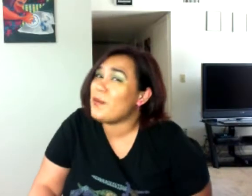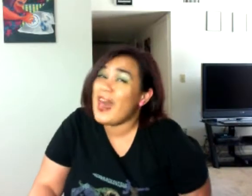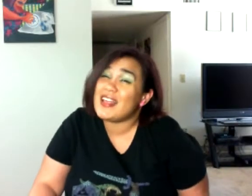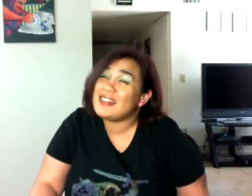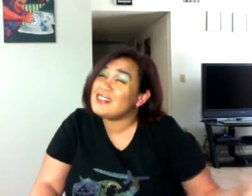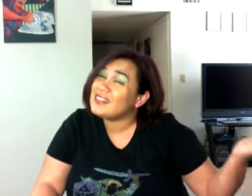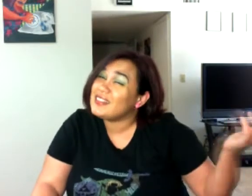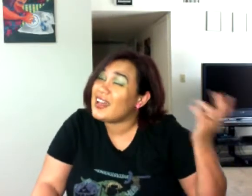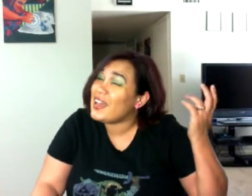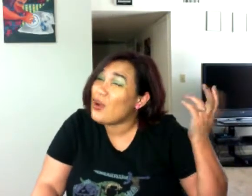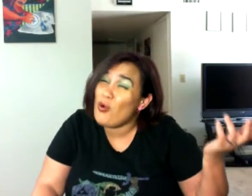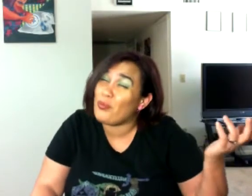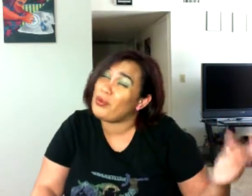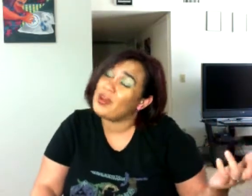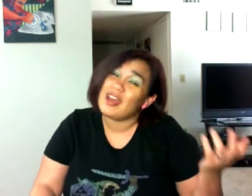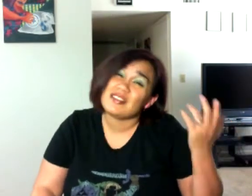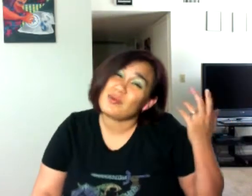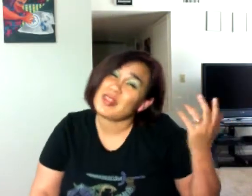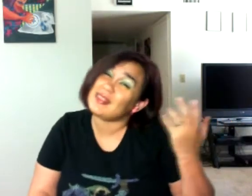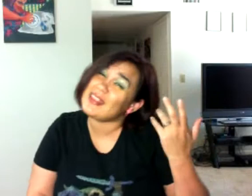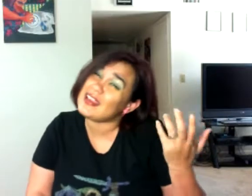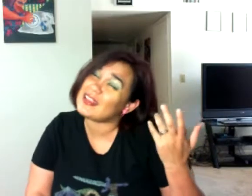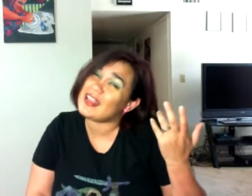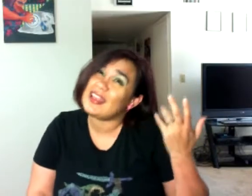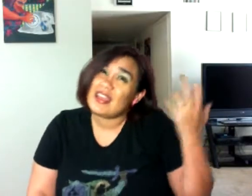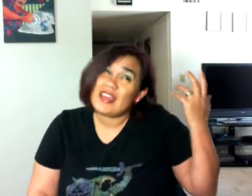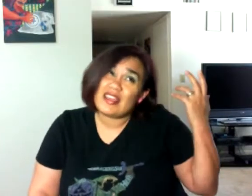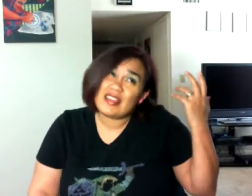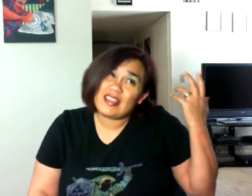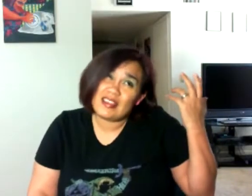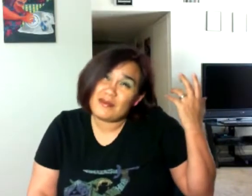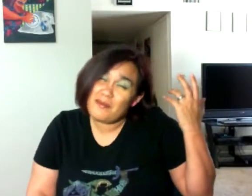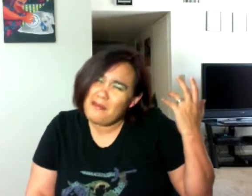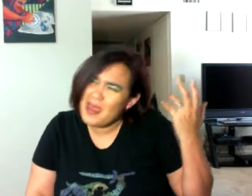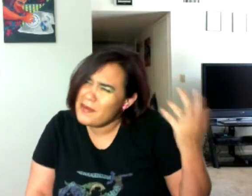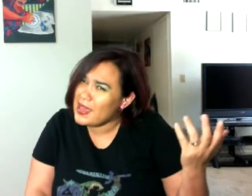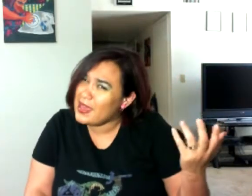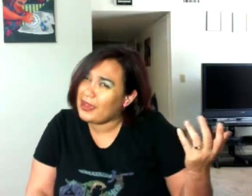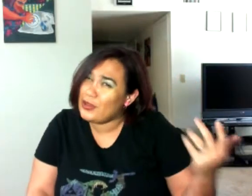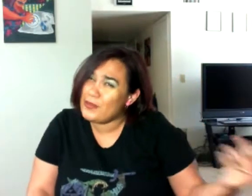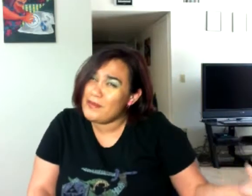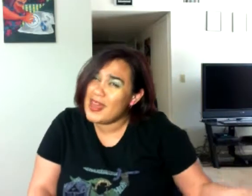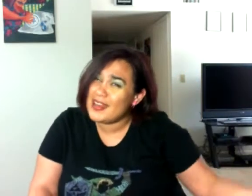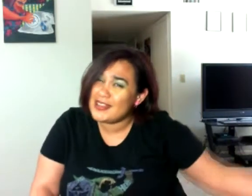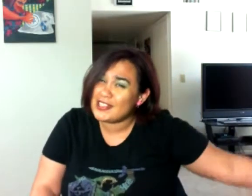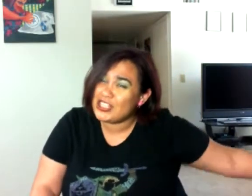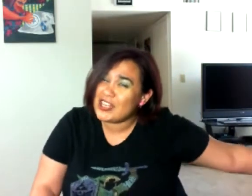bad. I hope. Because I want to think that maybe humanity isn't shit.